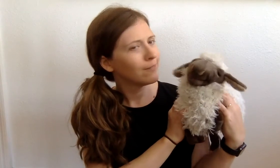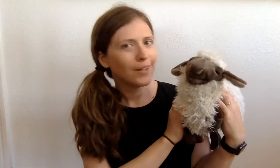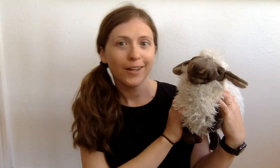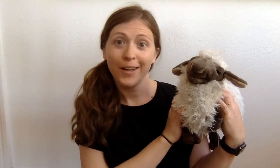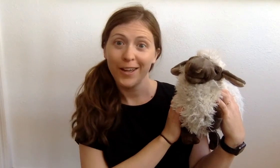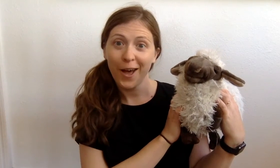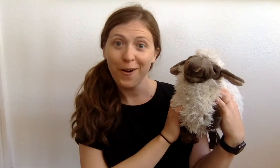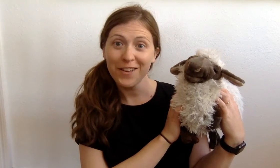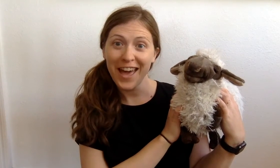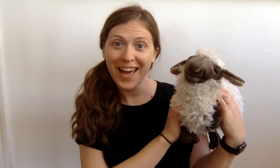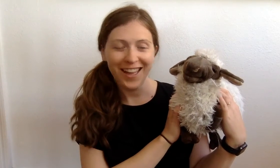Oh yeah?